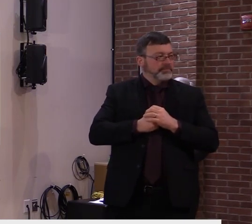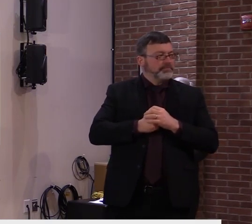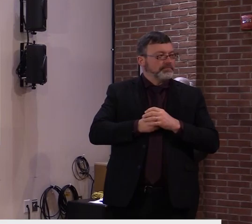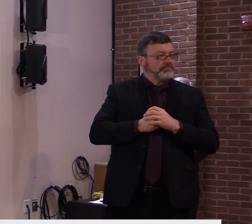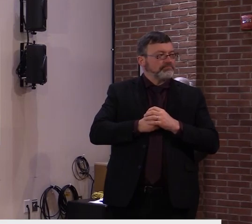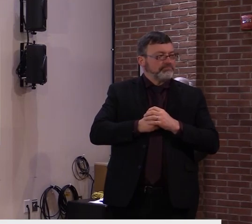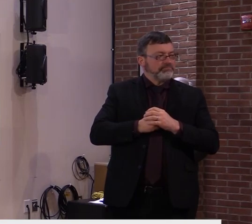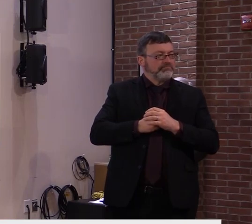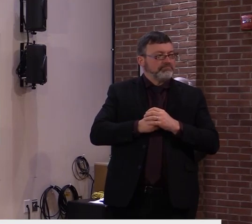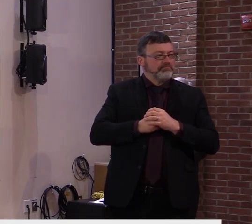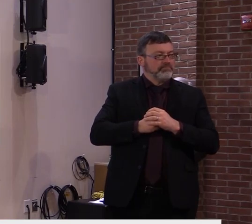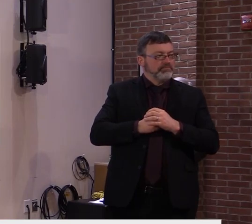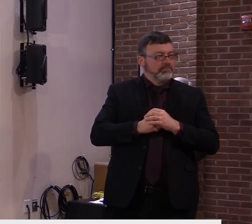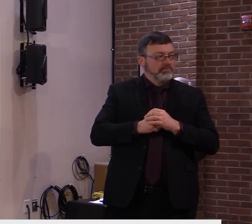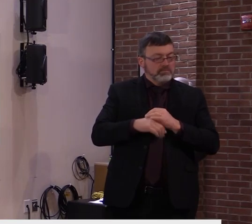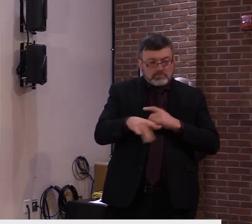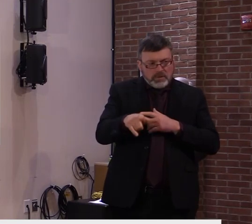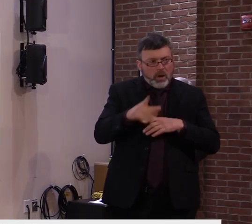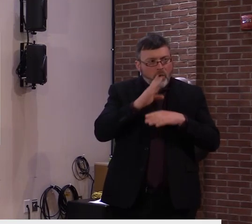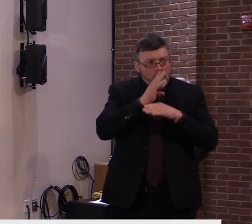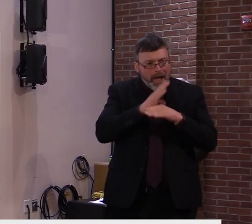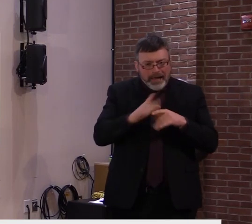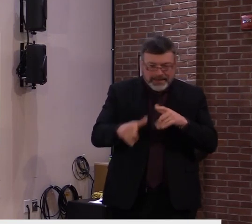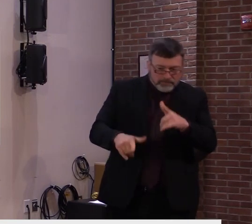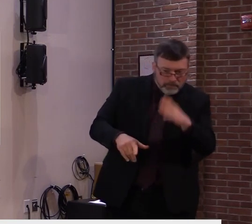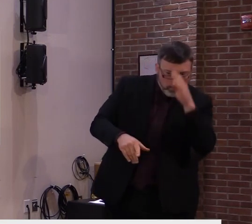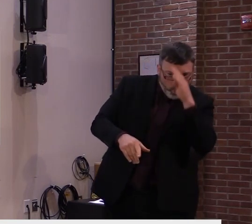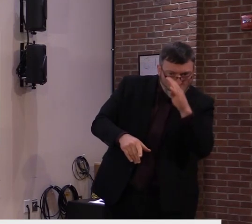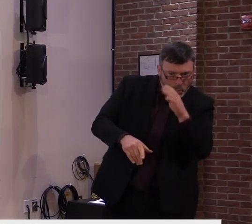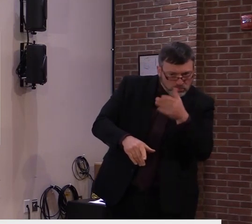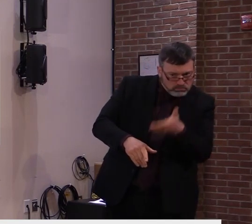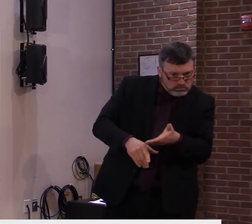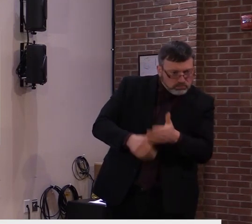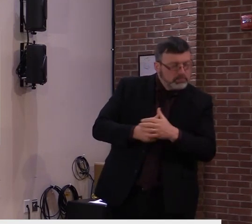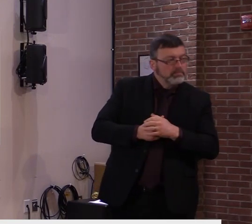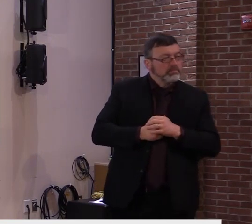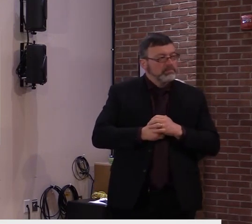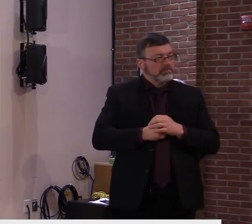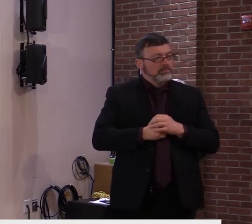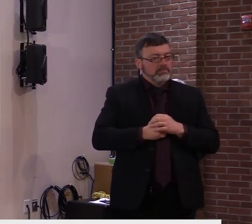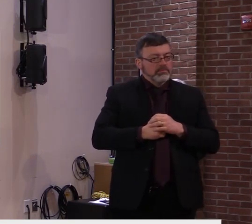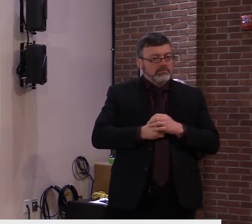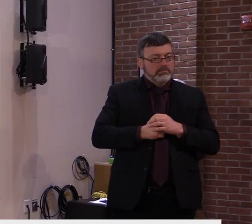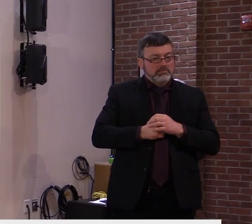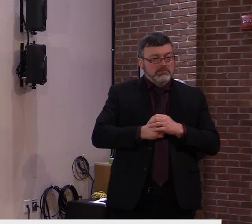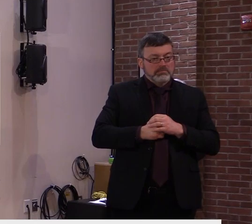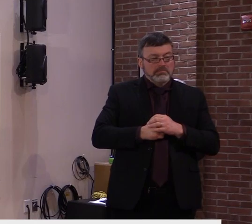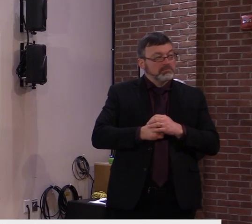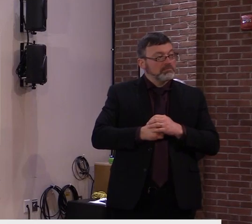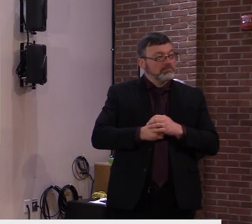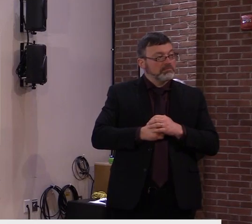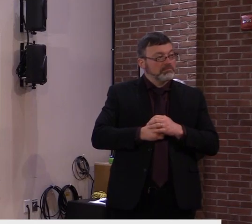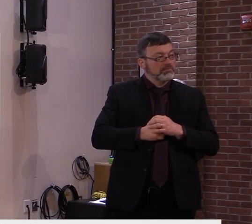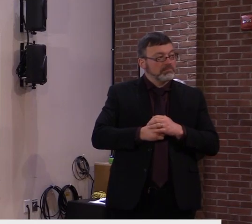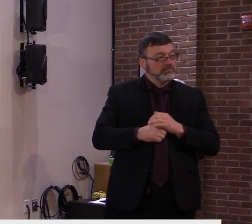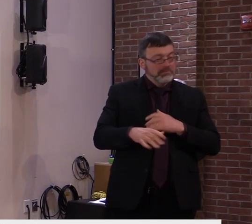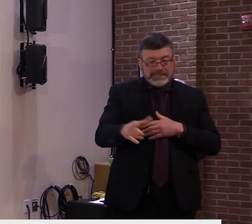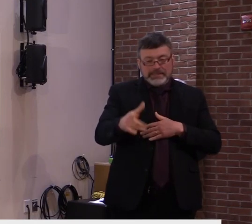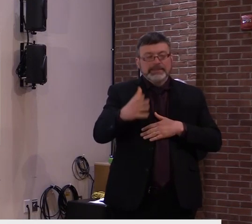Mike Donoghue. Mike Donoghue. Thanks, Rebecca.